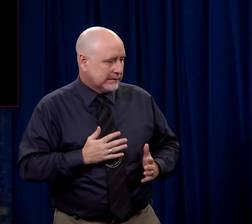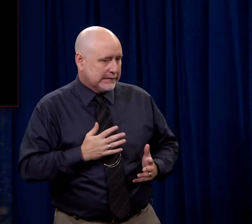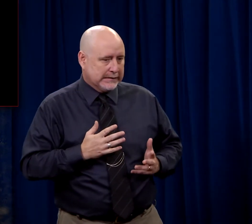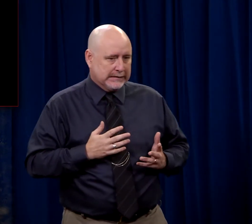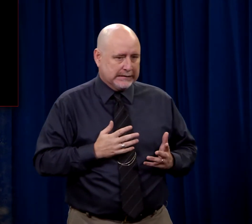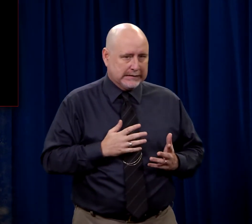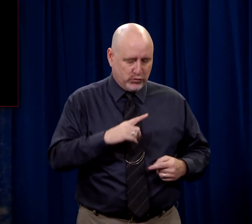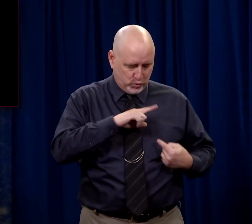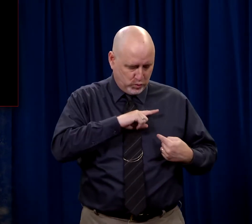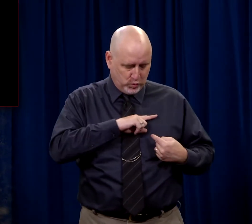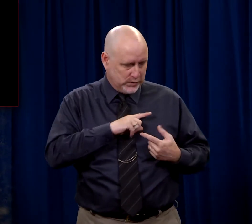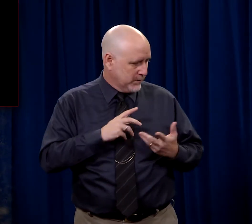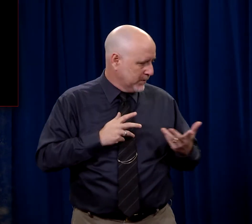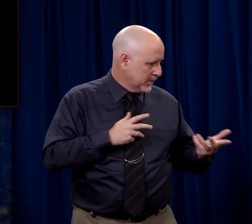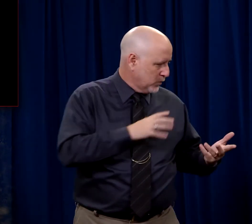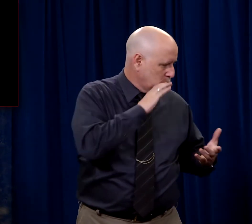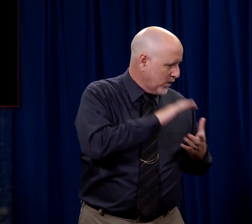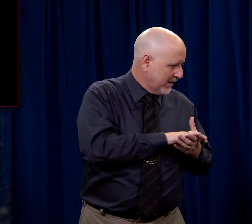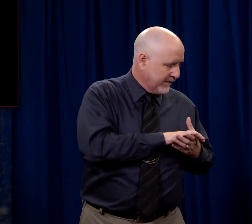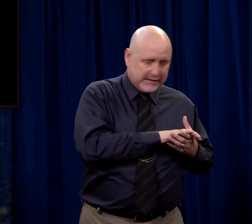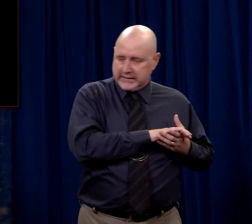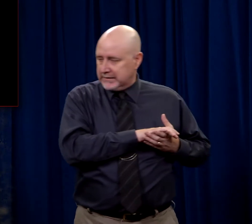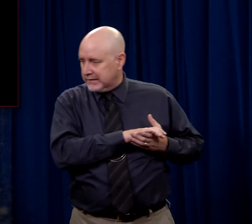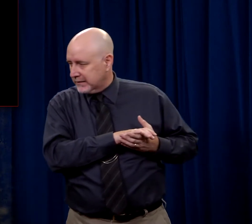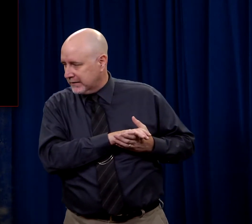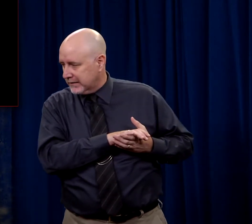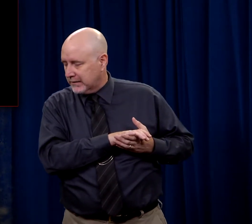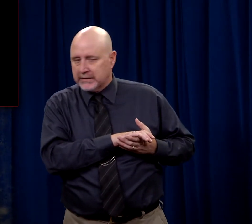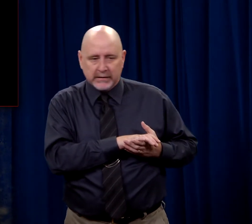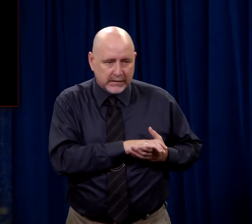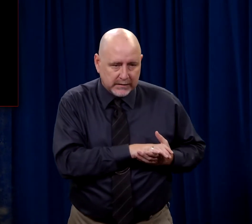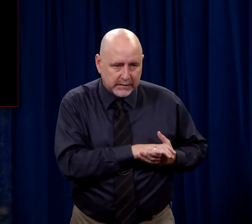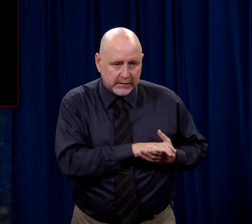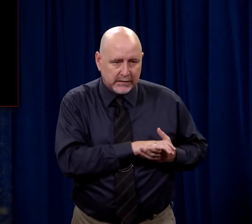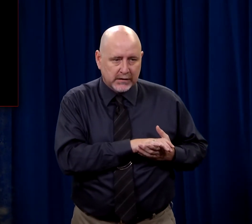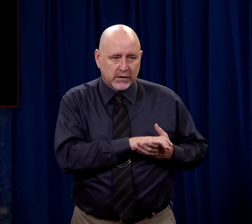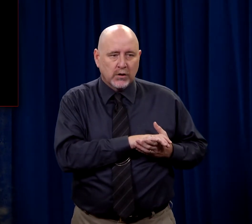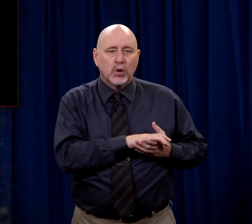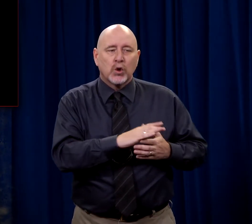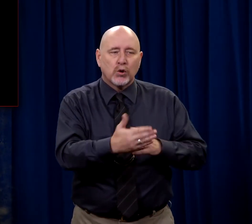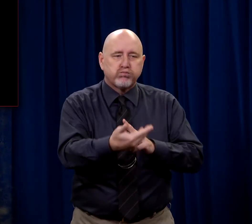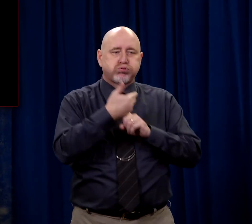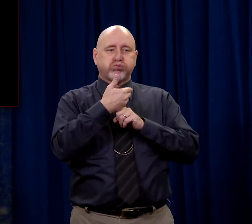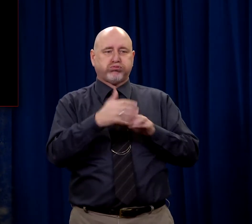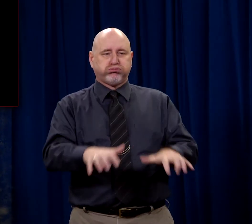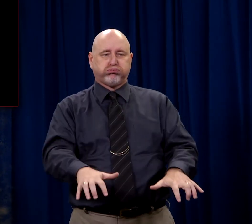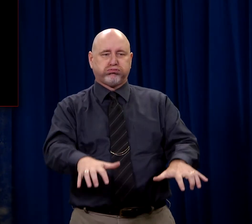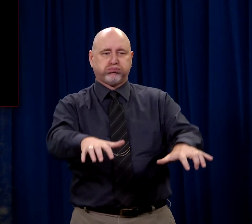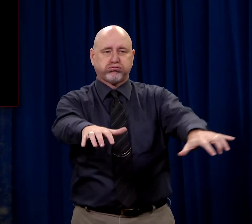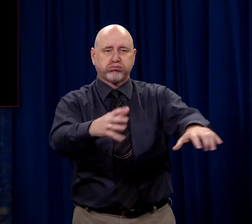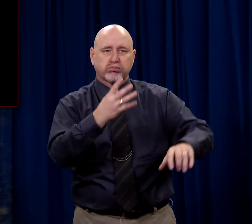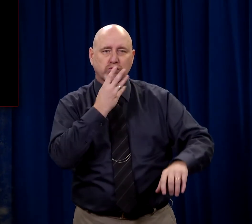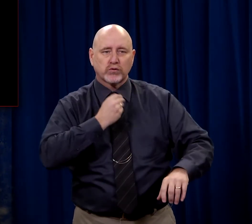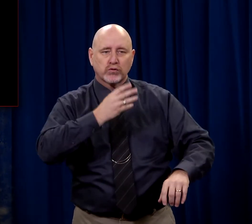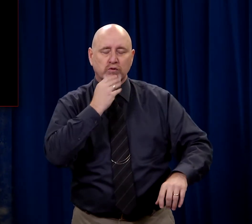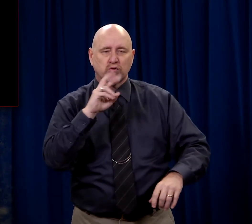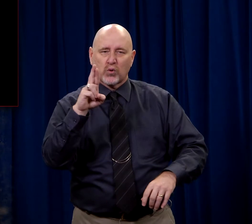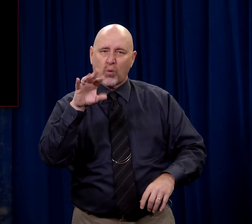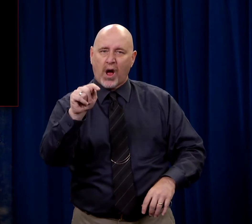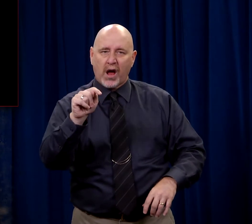Pilate has some conscience about him but he's persuaded by what's happening. The